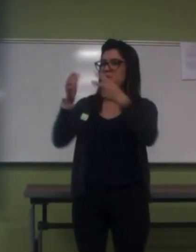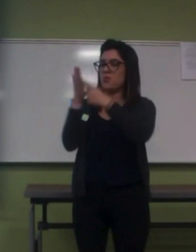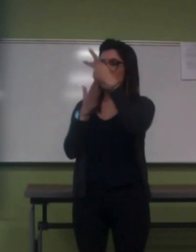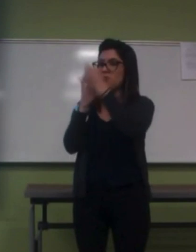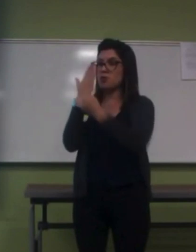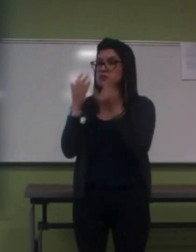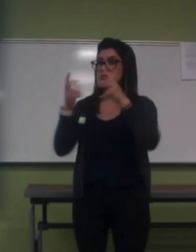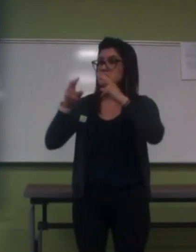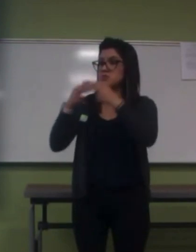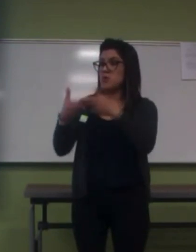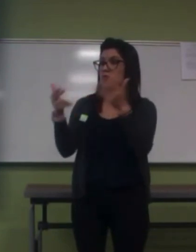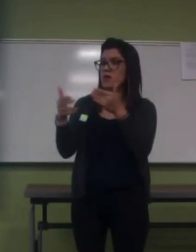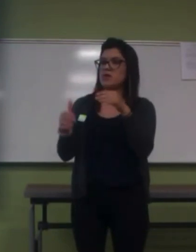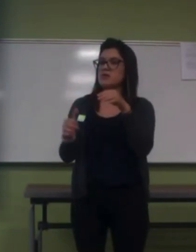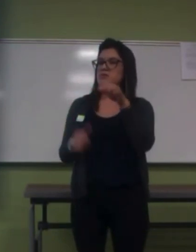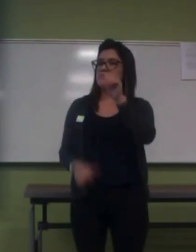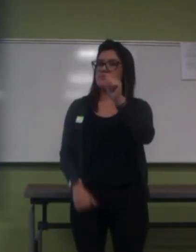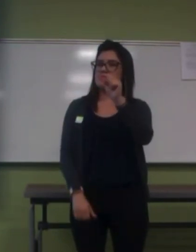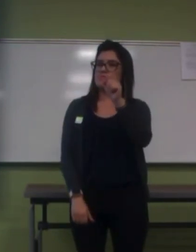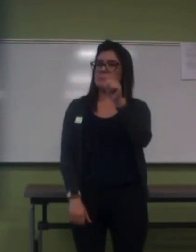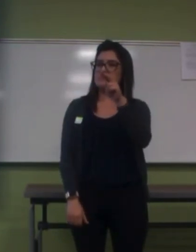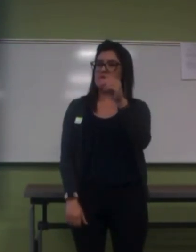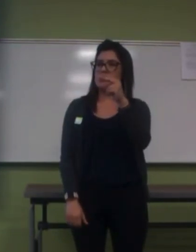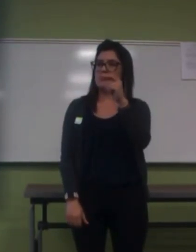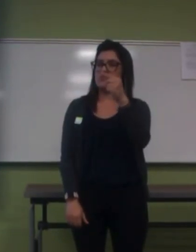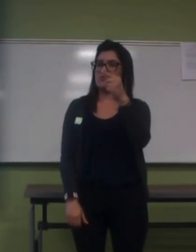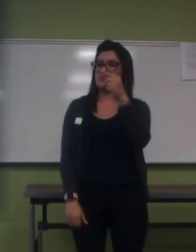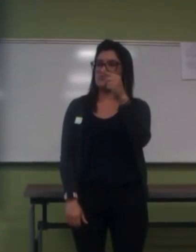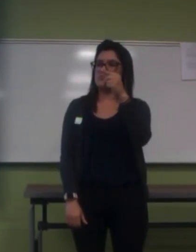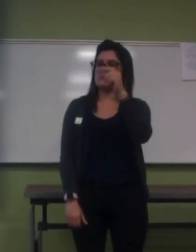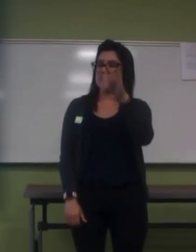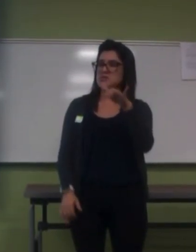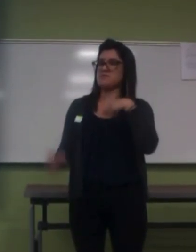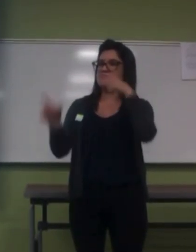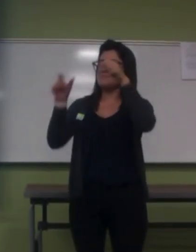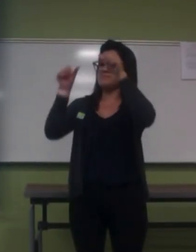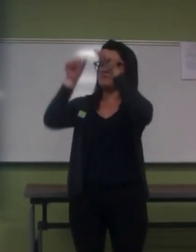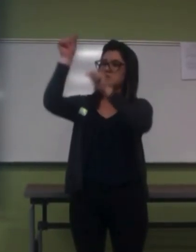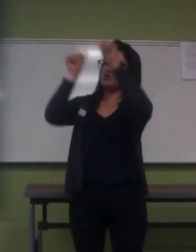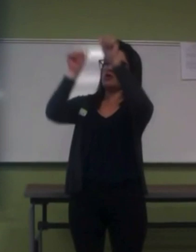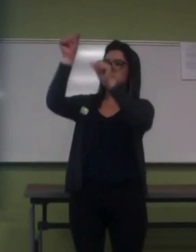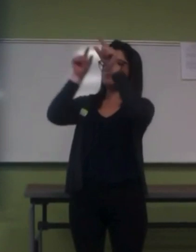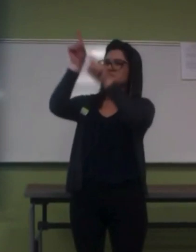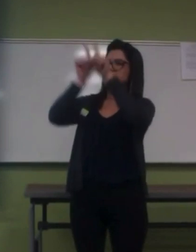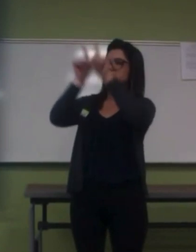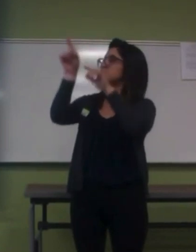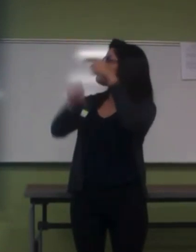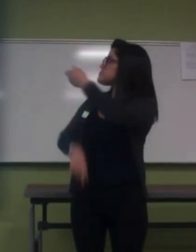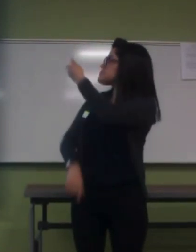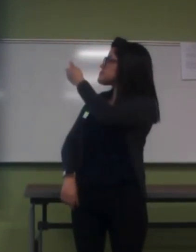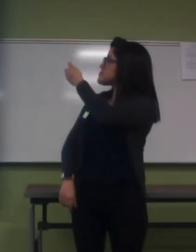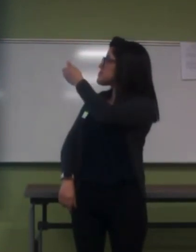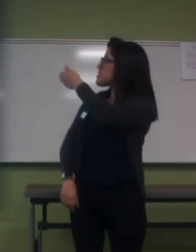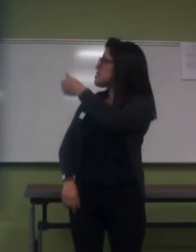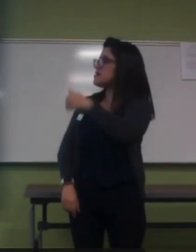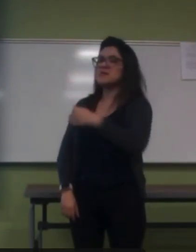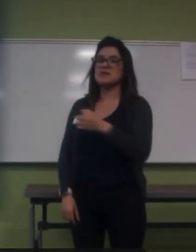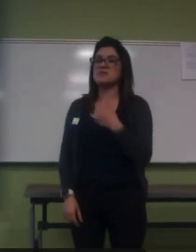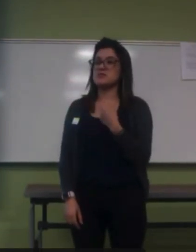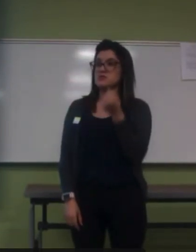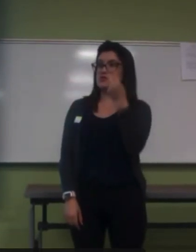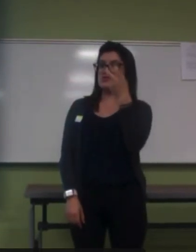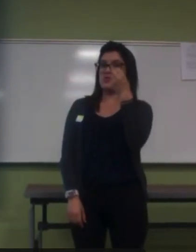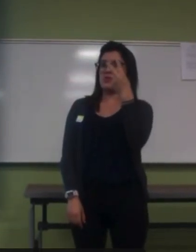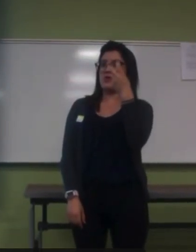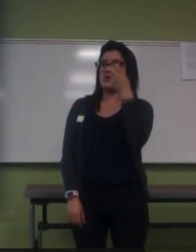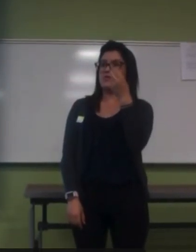Astronomy, Astrology, and You. Our project was on the 12 zodiac signs.